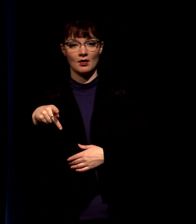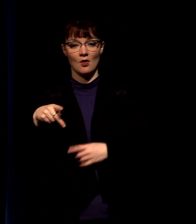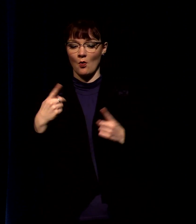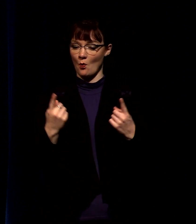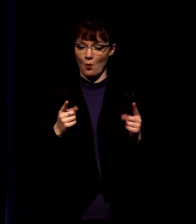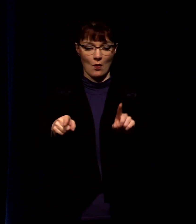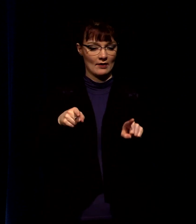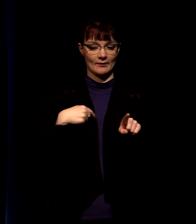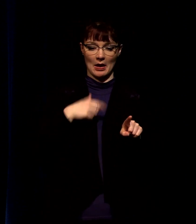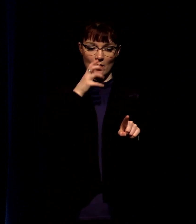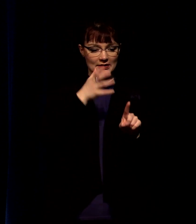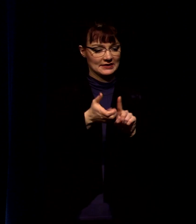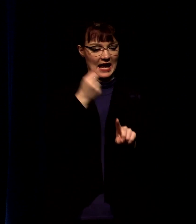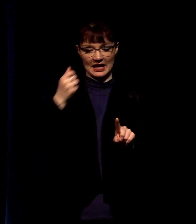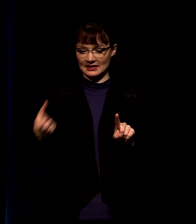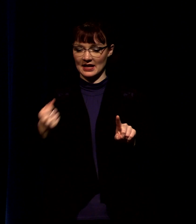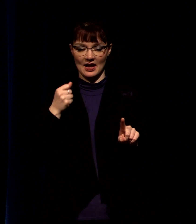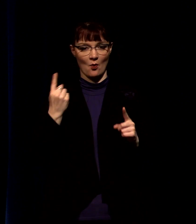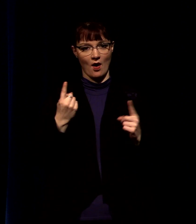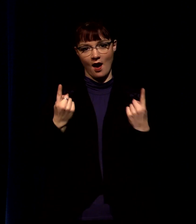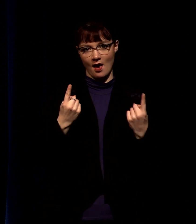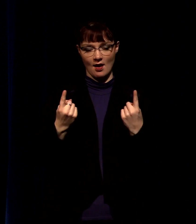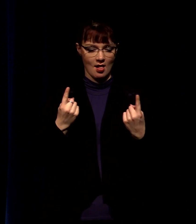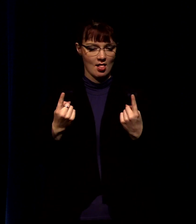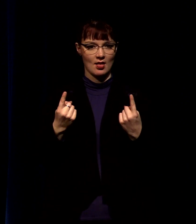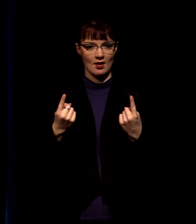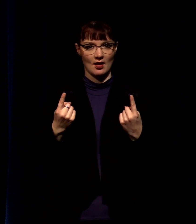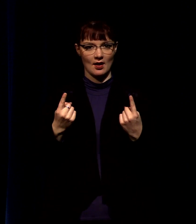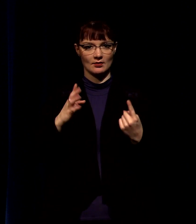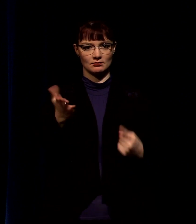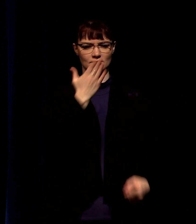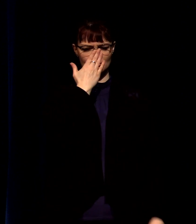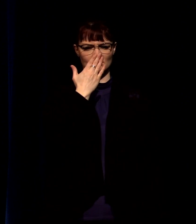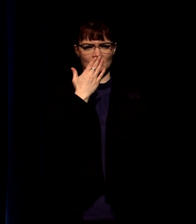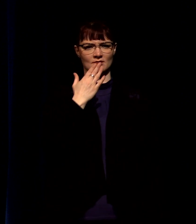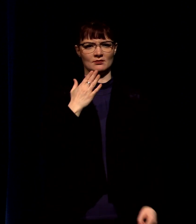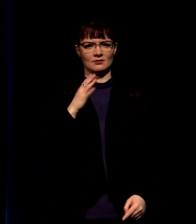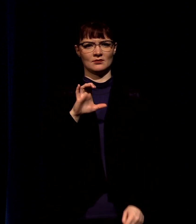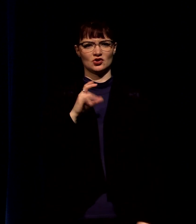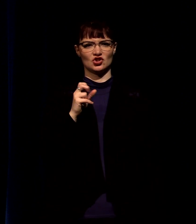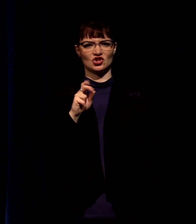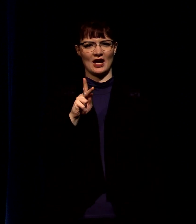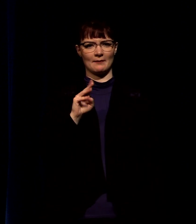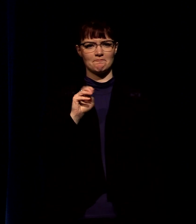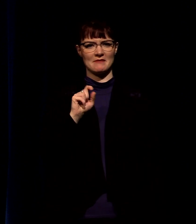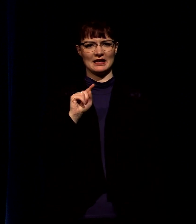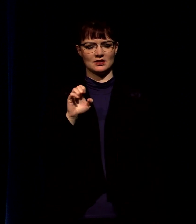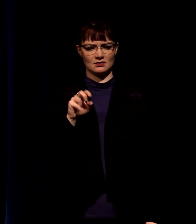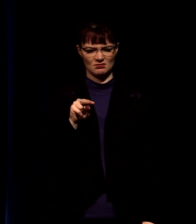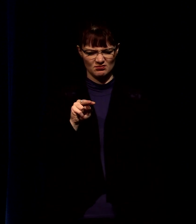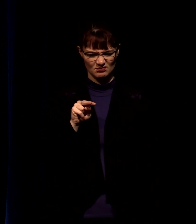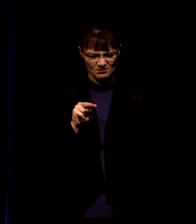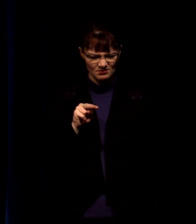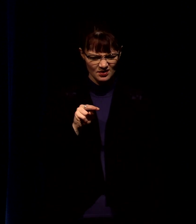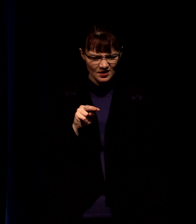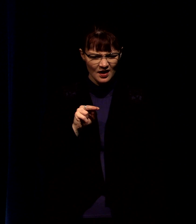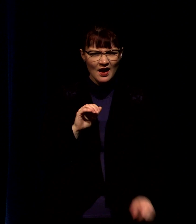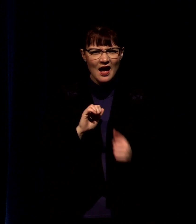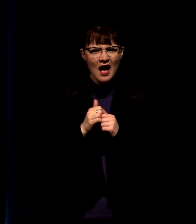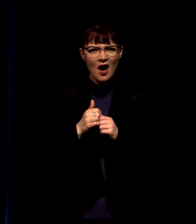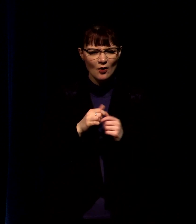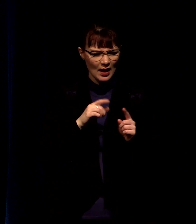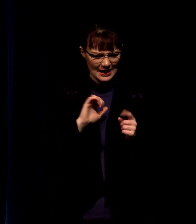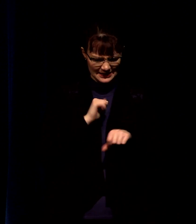is coming my way and all of a sudden it says checkmate on the screen and i'm like what the heck happened i had you